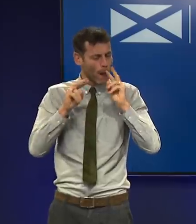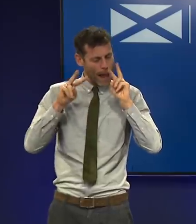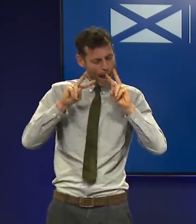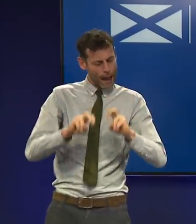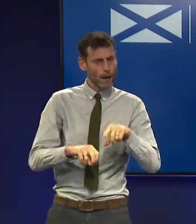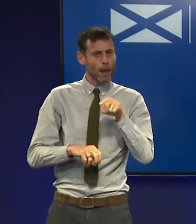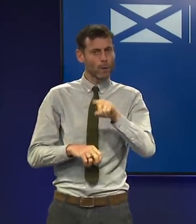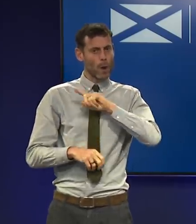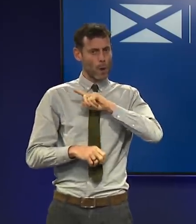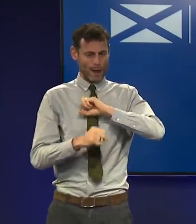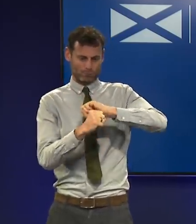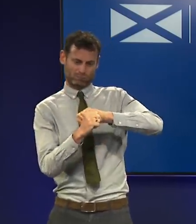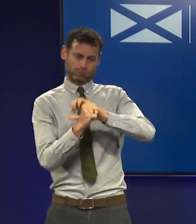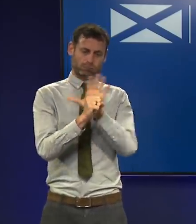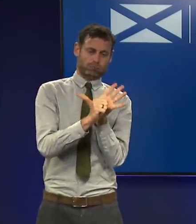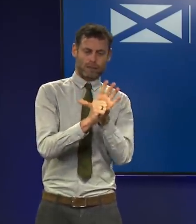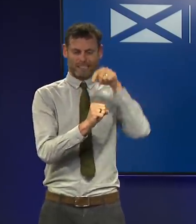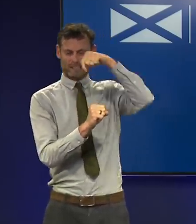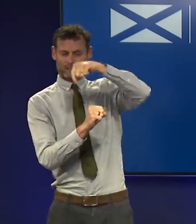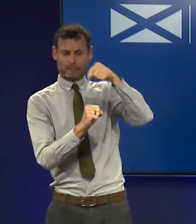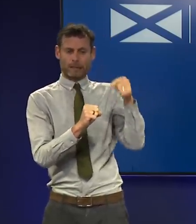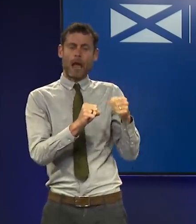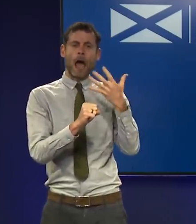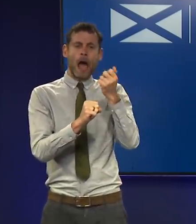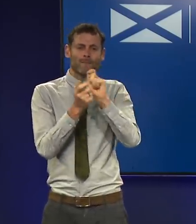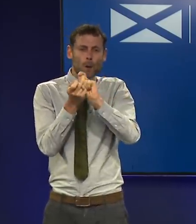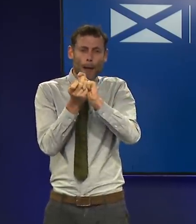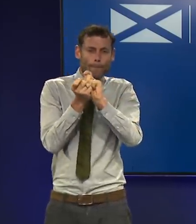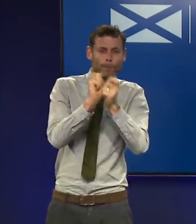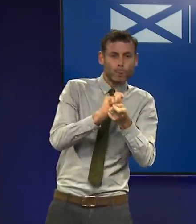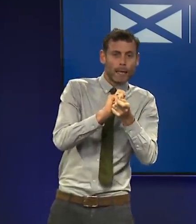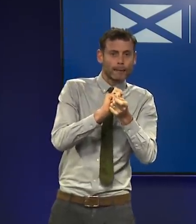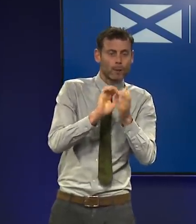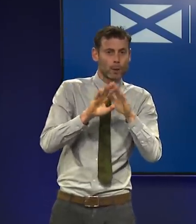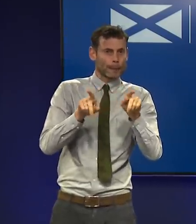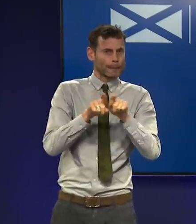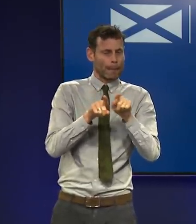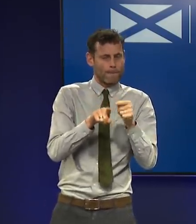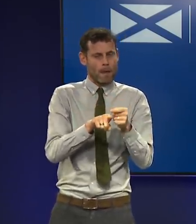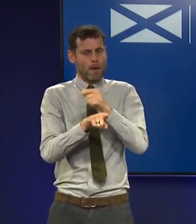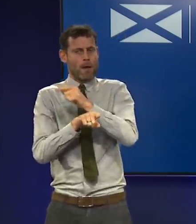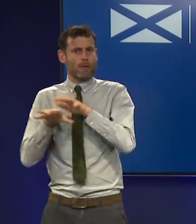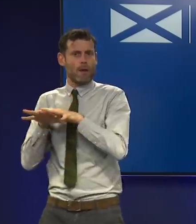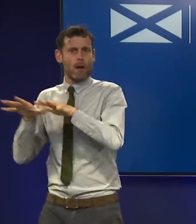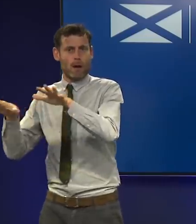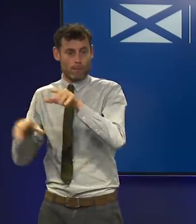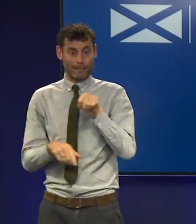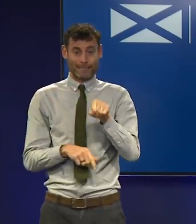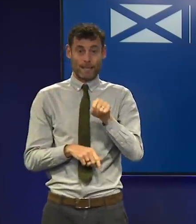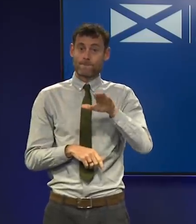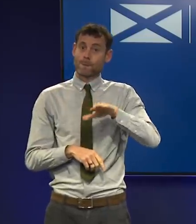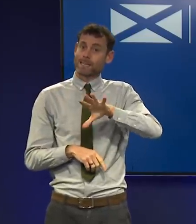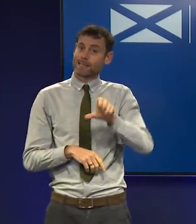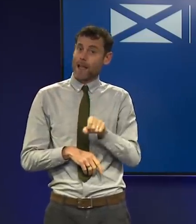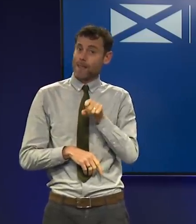and the nature of these and some of the very early indications from southern Africa have raised the concern that this